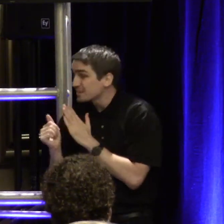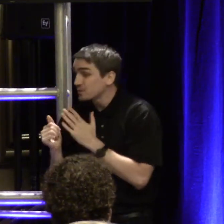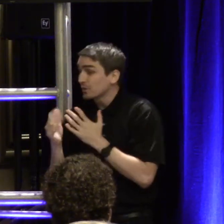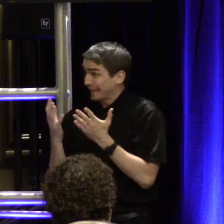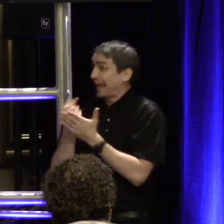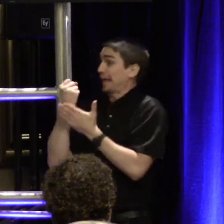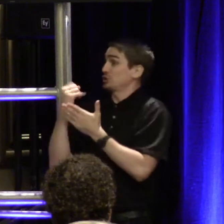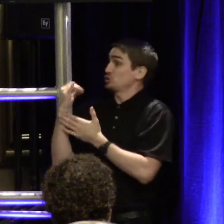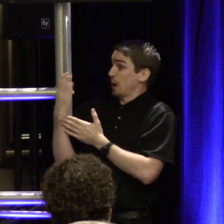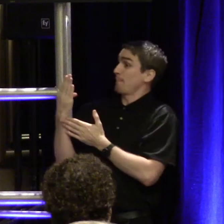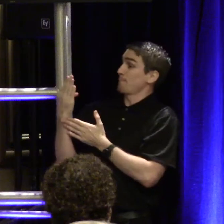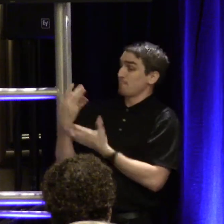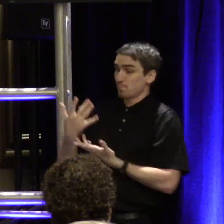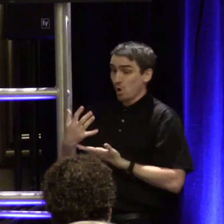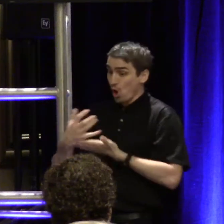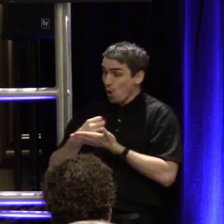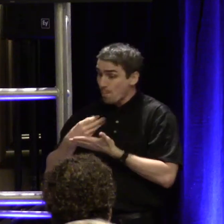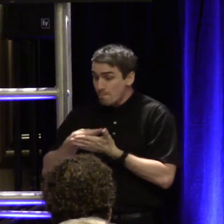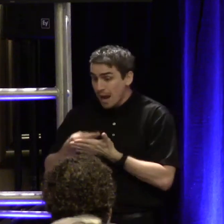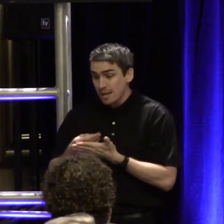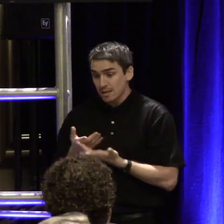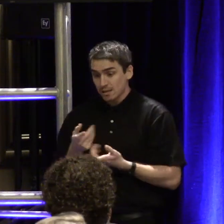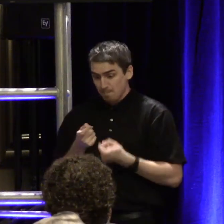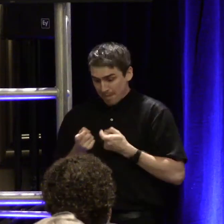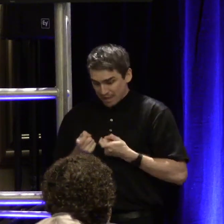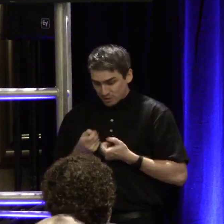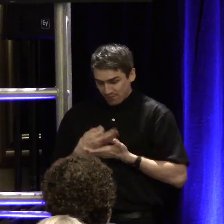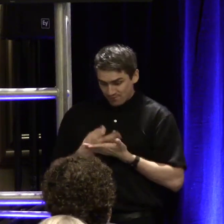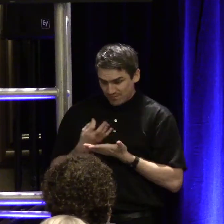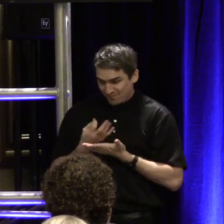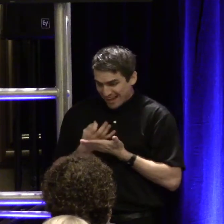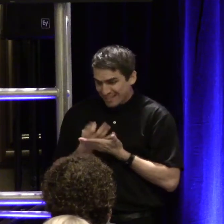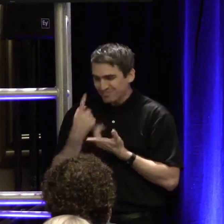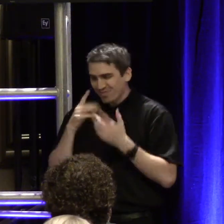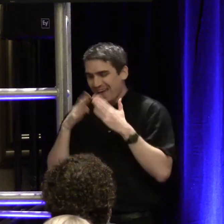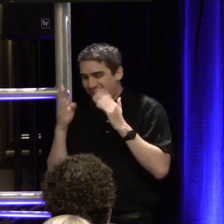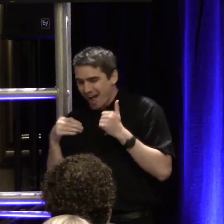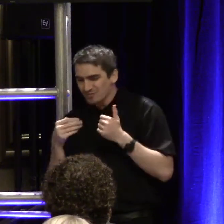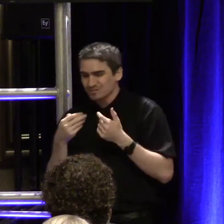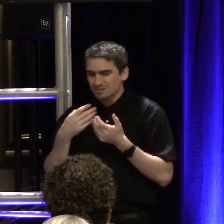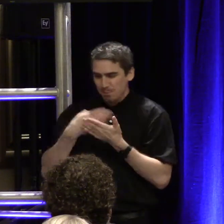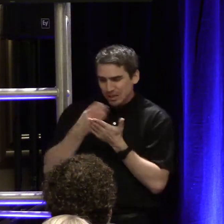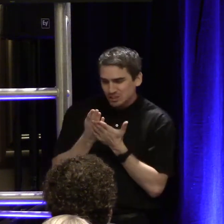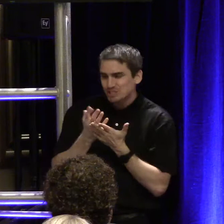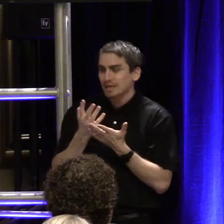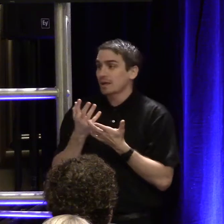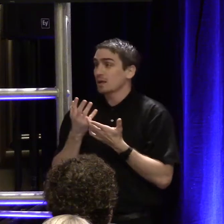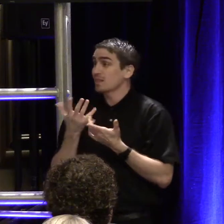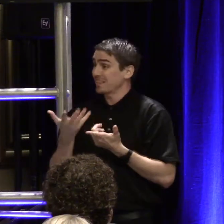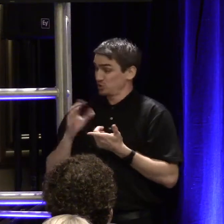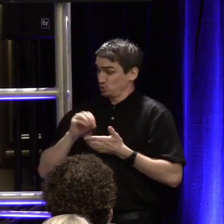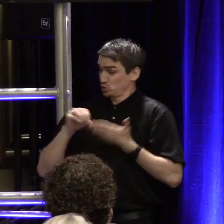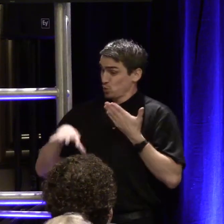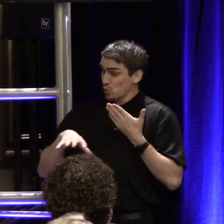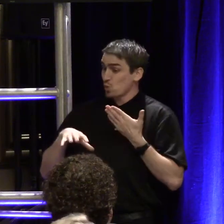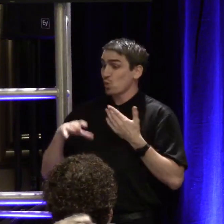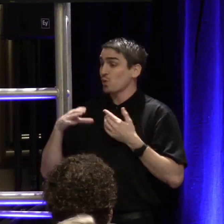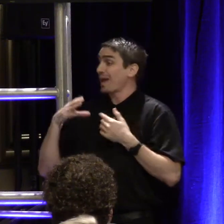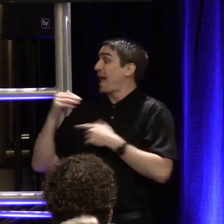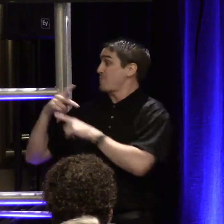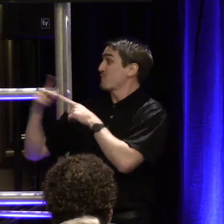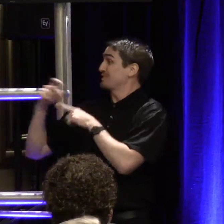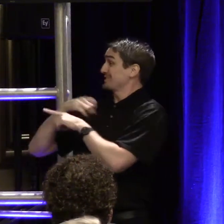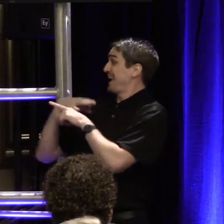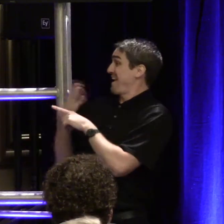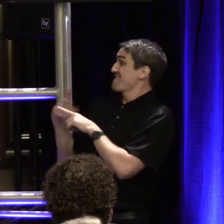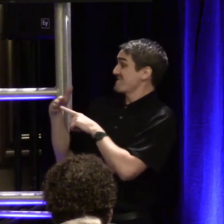job, earning money, managing household finances, and developing a budget. What the students and professional staff are